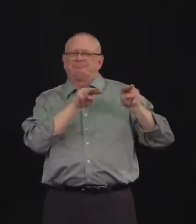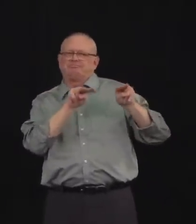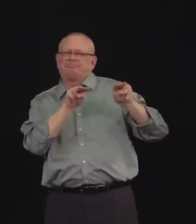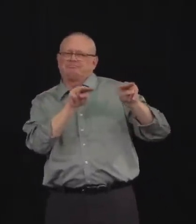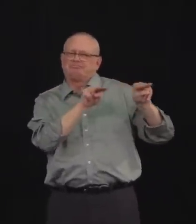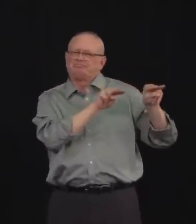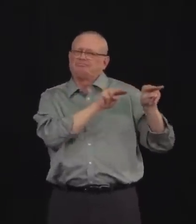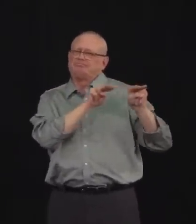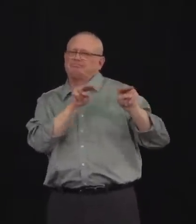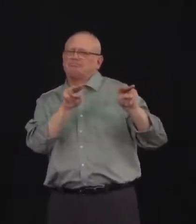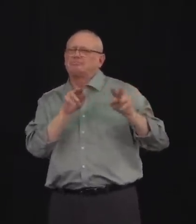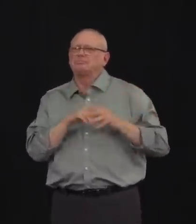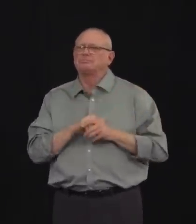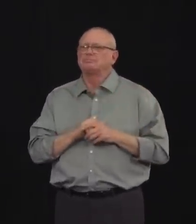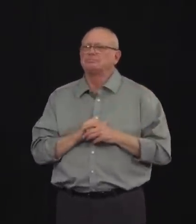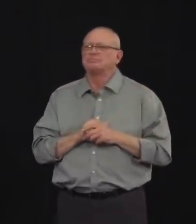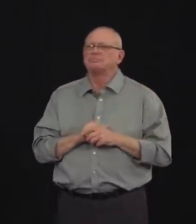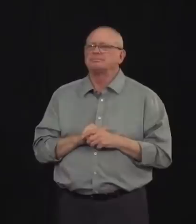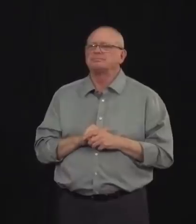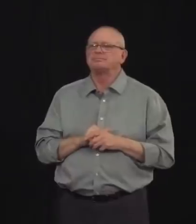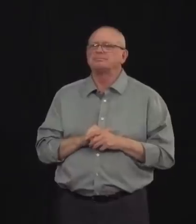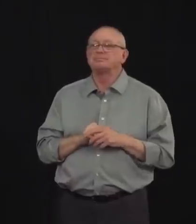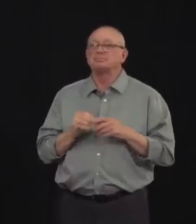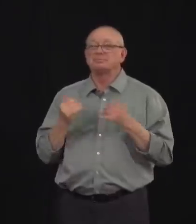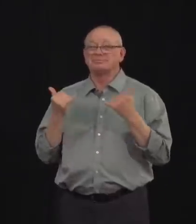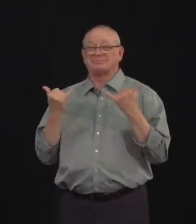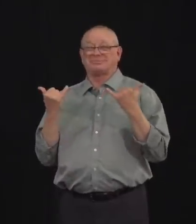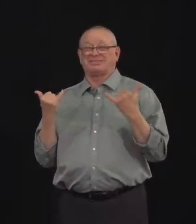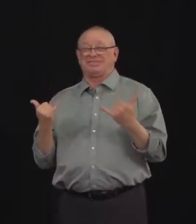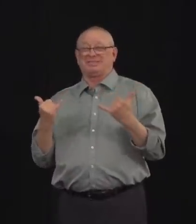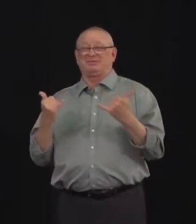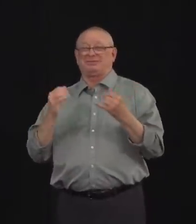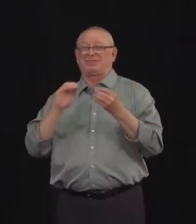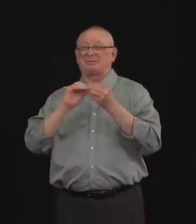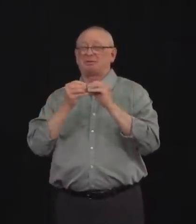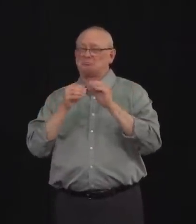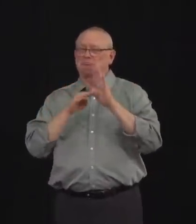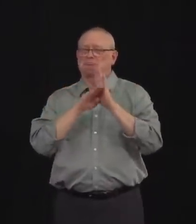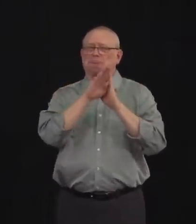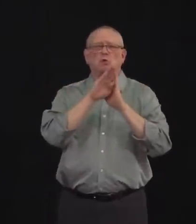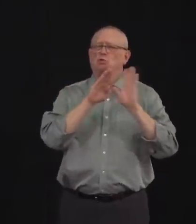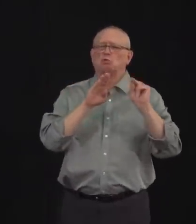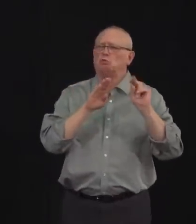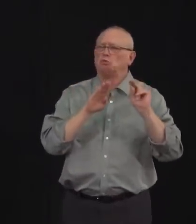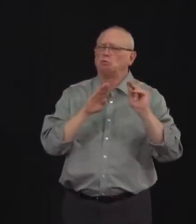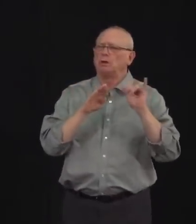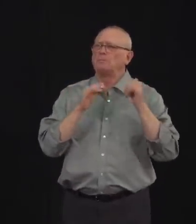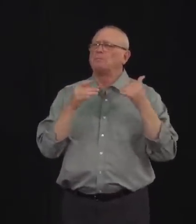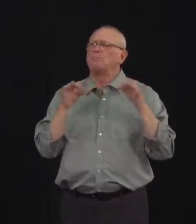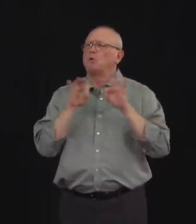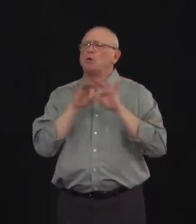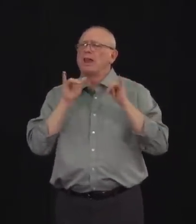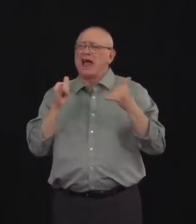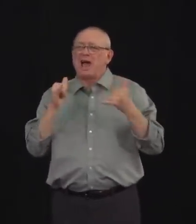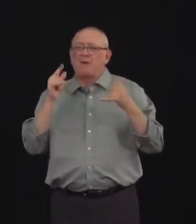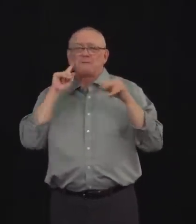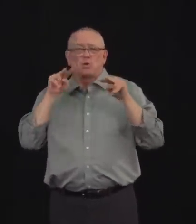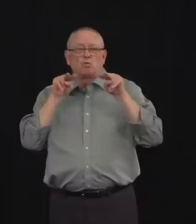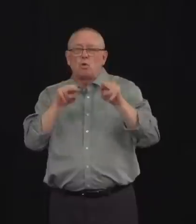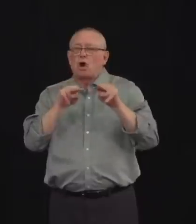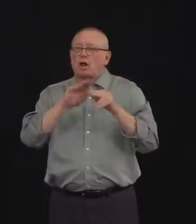an uptick in our total number of cases. And we'll continue to watch both total cases and hospitalizations closely. But at this point,